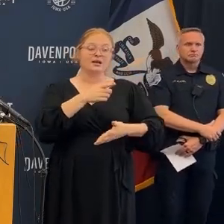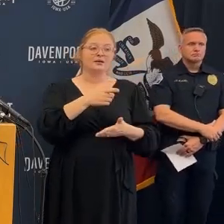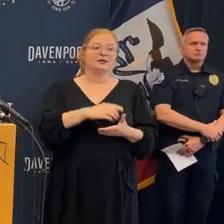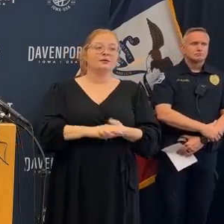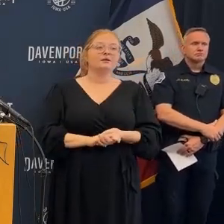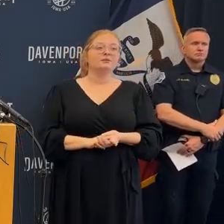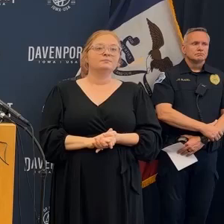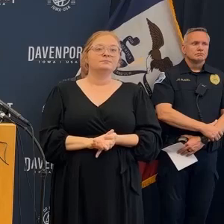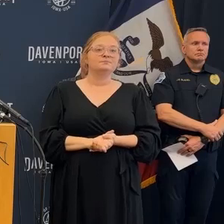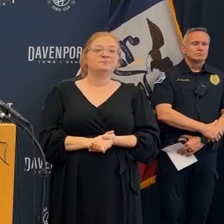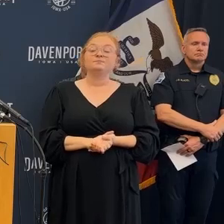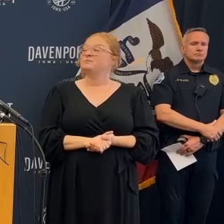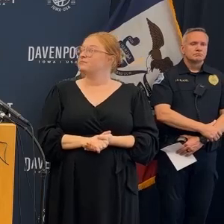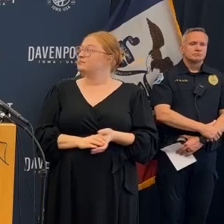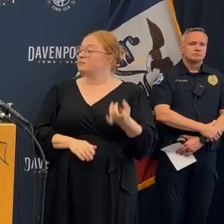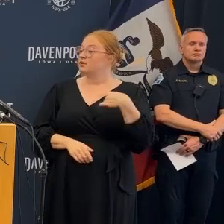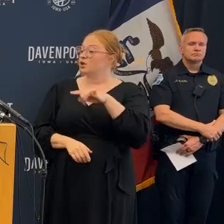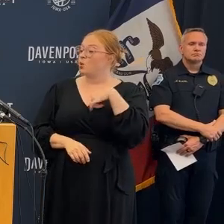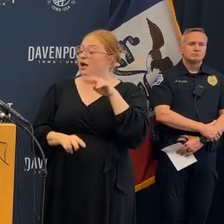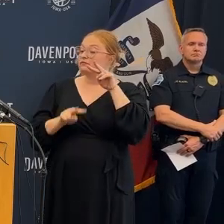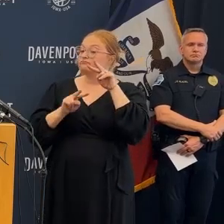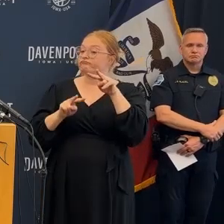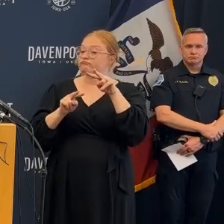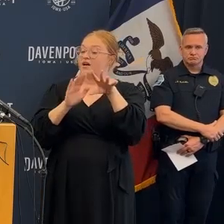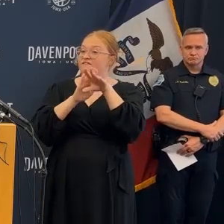idea of where in the building you'll be looking